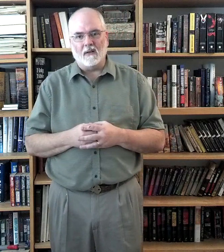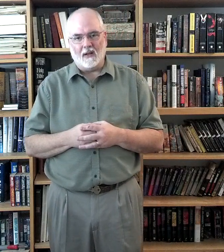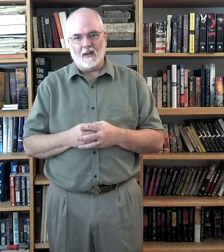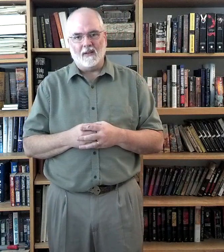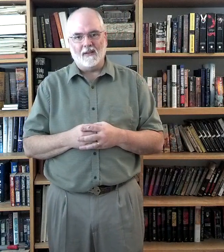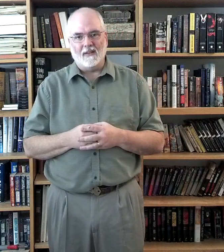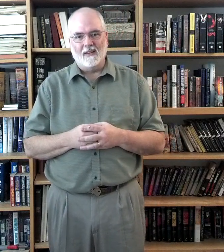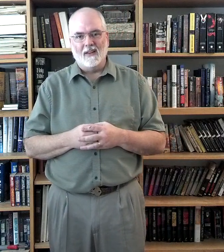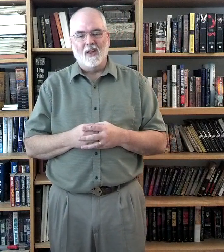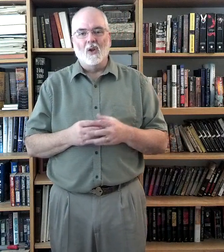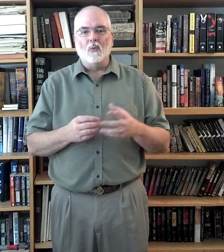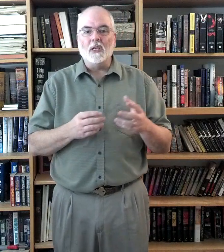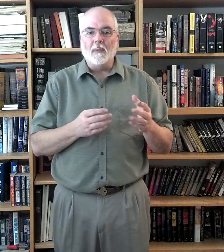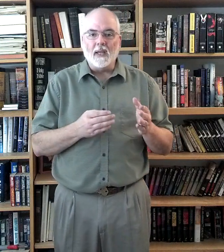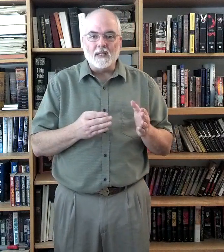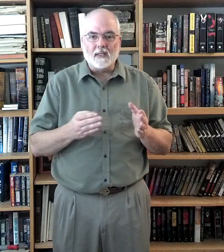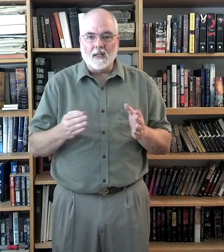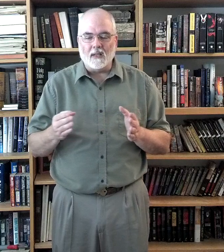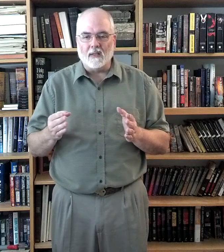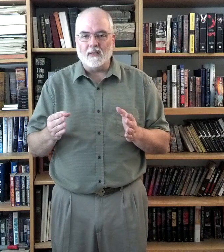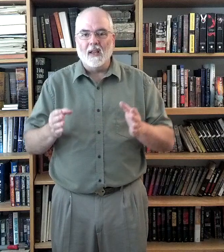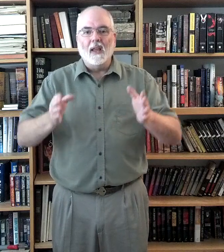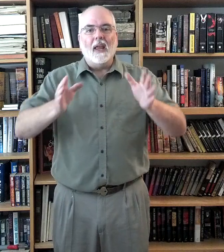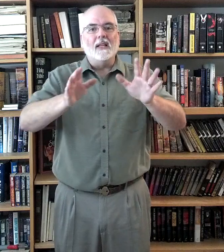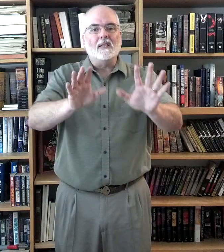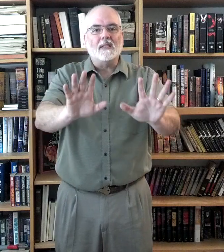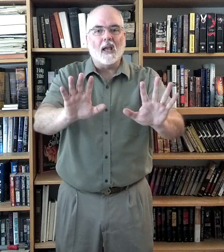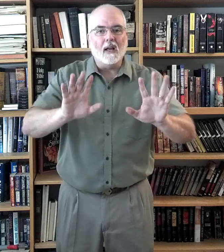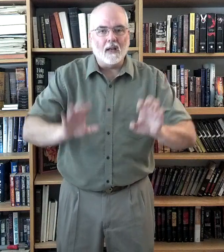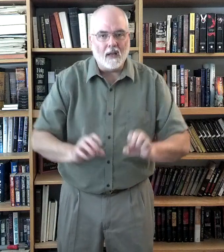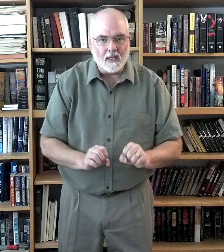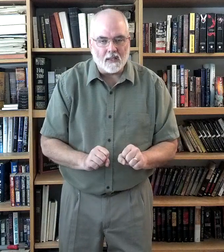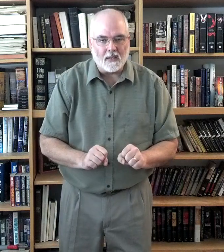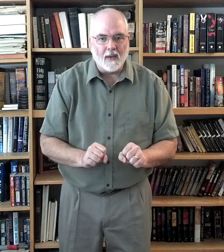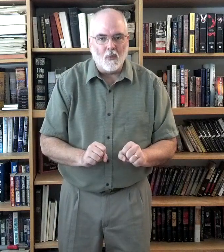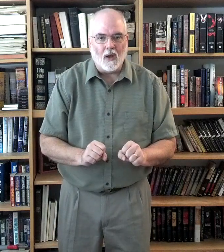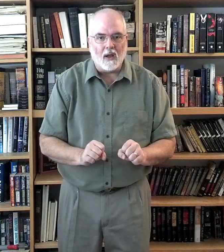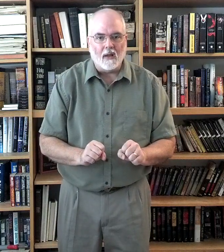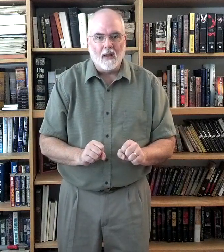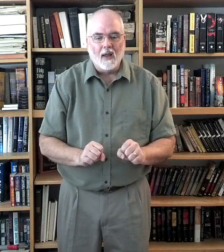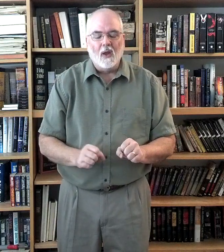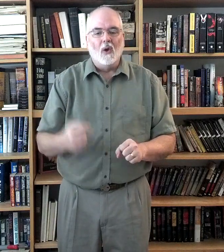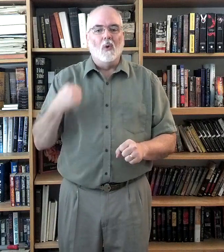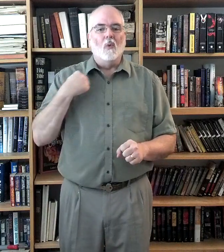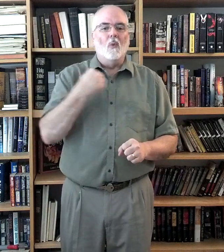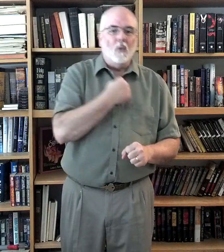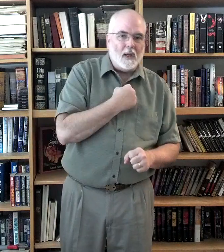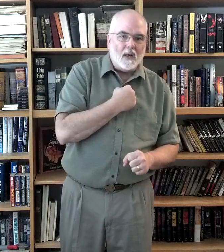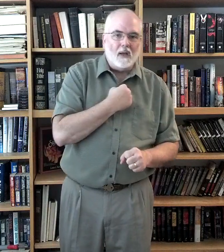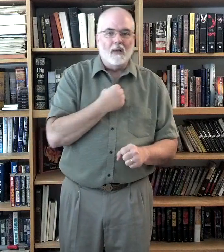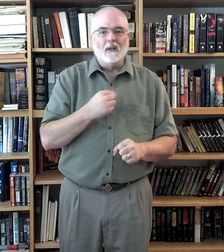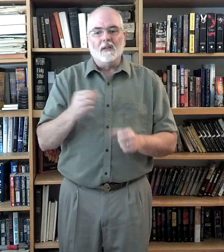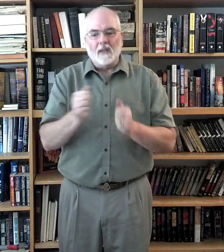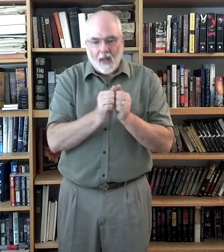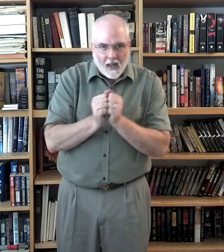like. We speak in sentences. And signing is the same way. We gather